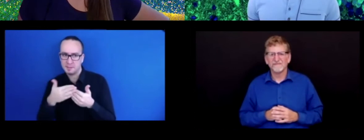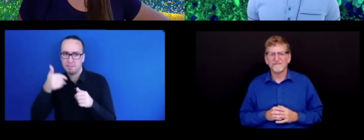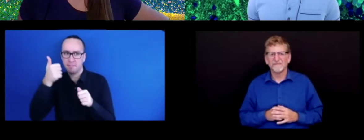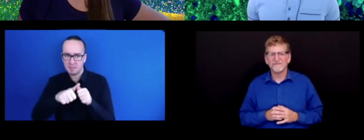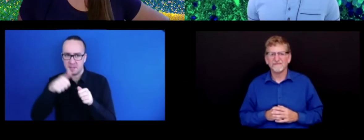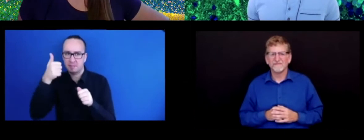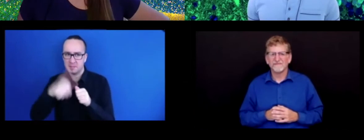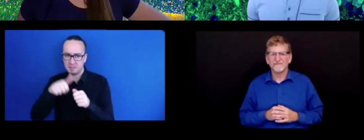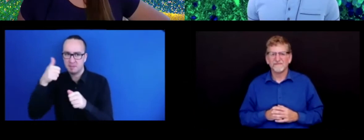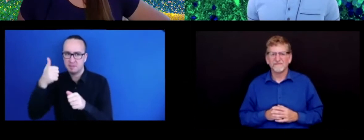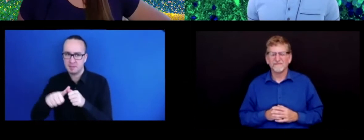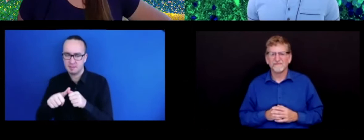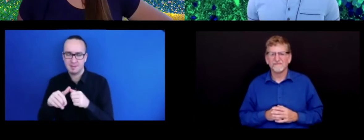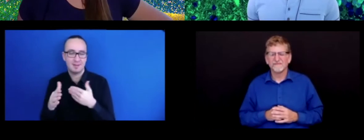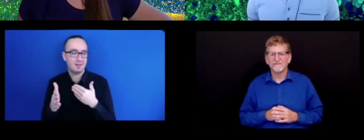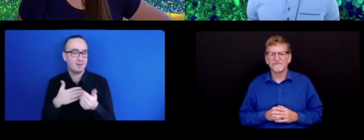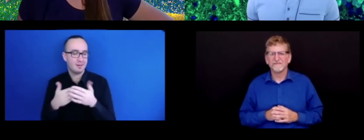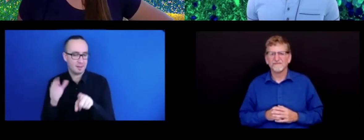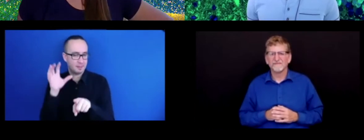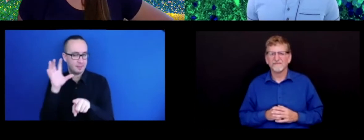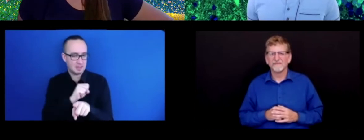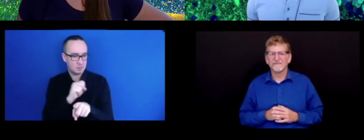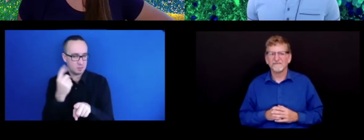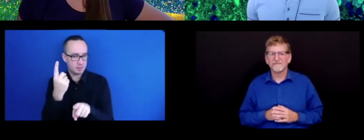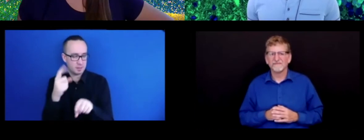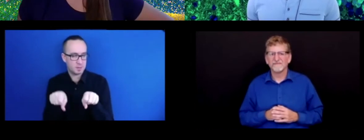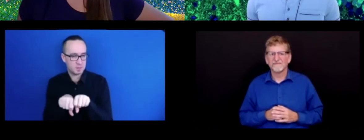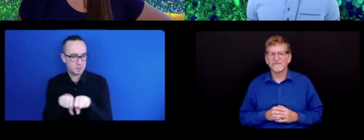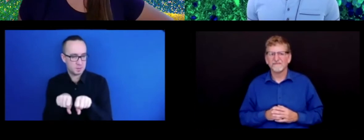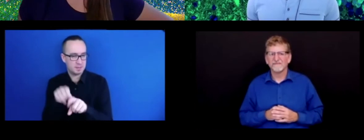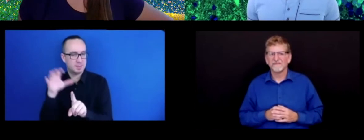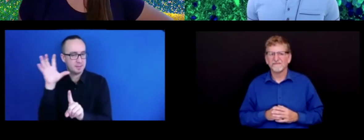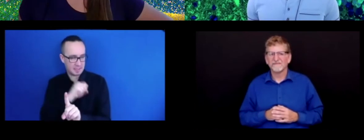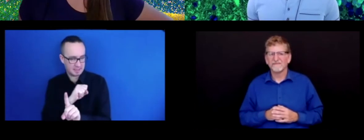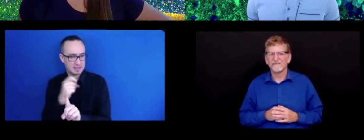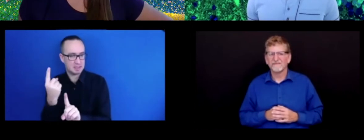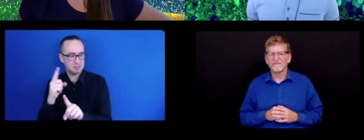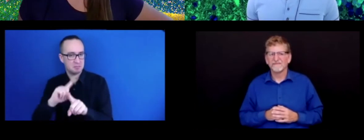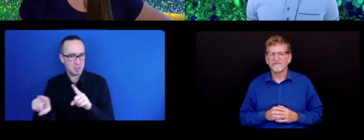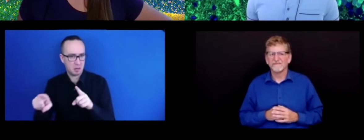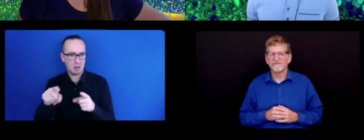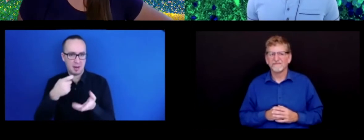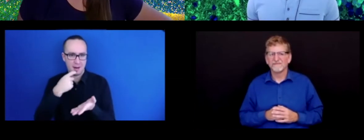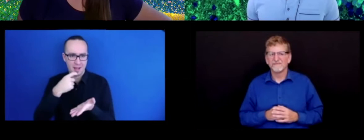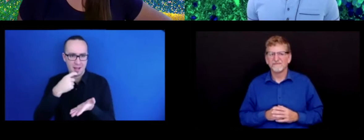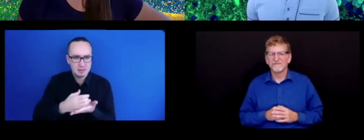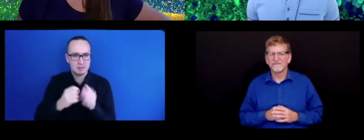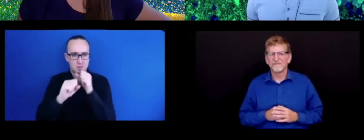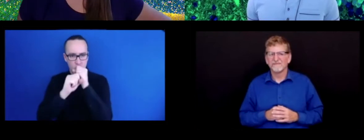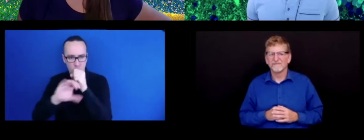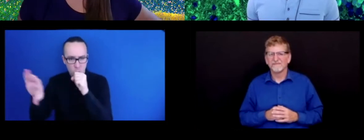Although I think you missed the very last word on the list, which was shoe, but you were able to get the glass and horn,